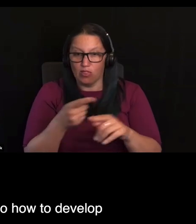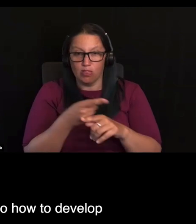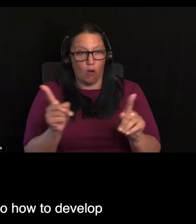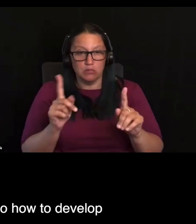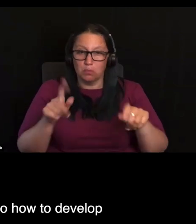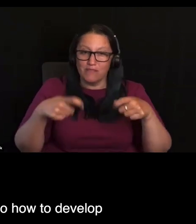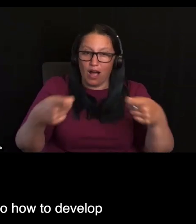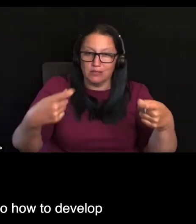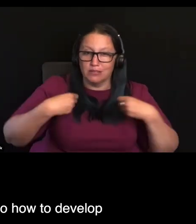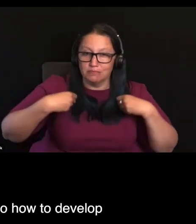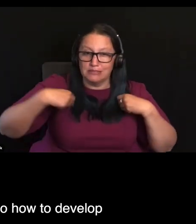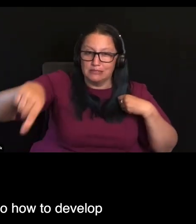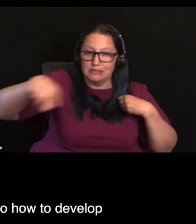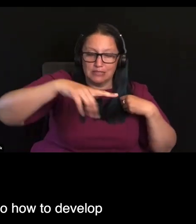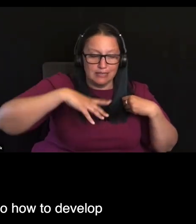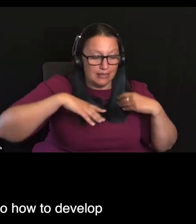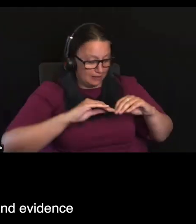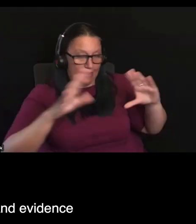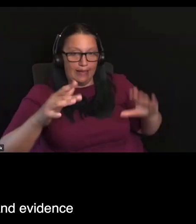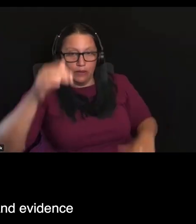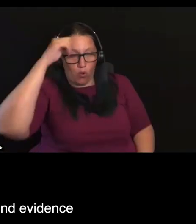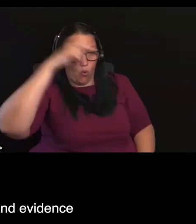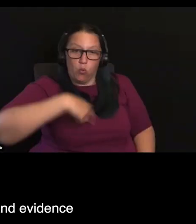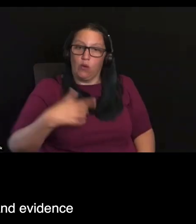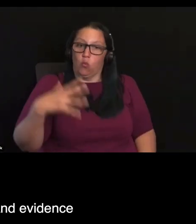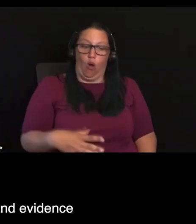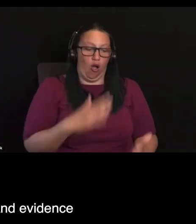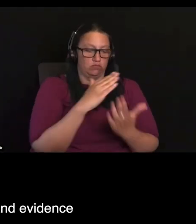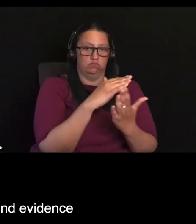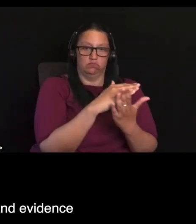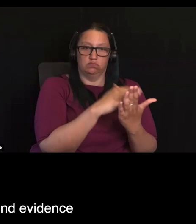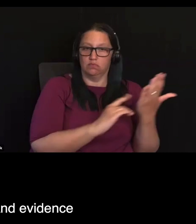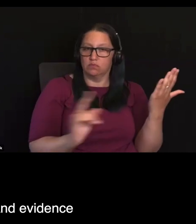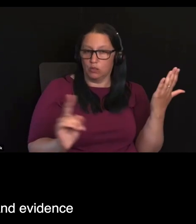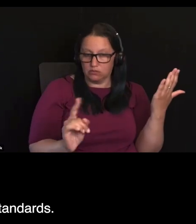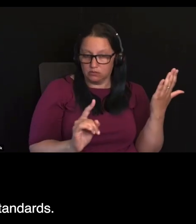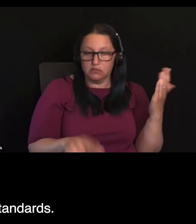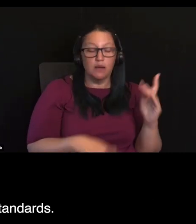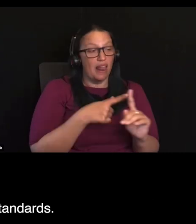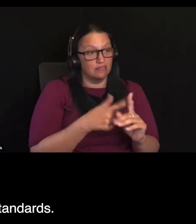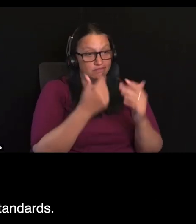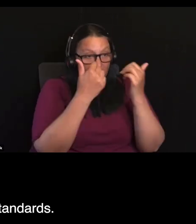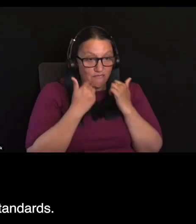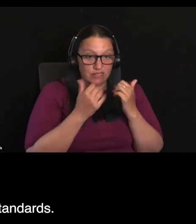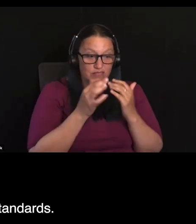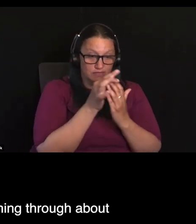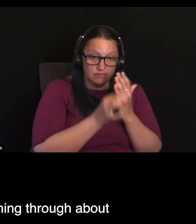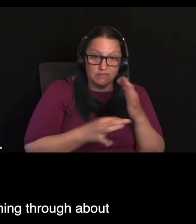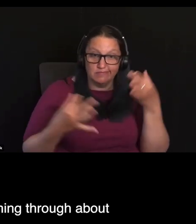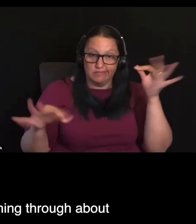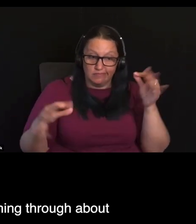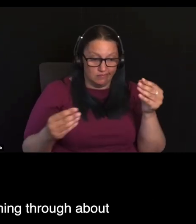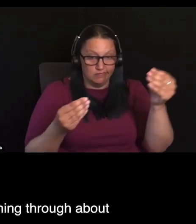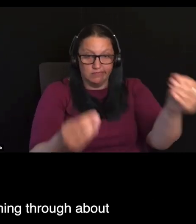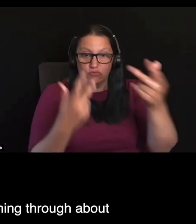on what the expectation is, and also how to develop the processes and systems and evidence how they're meeting the standards. And a